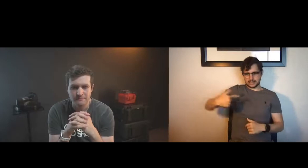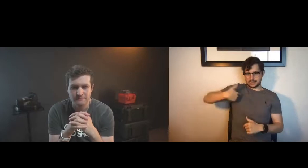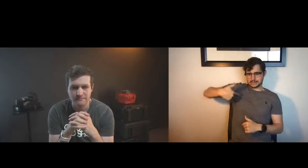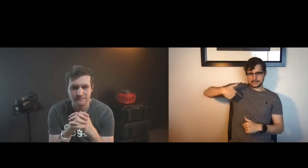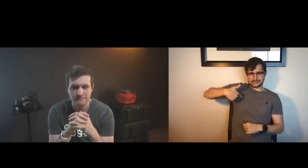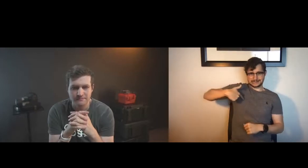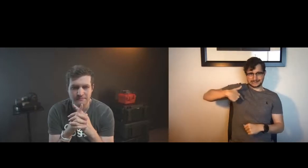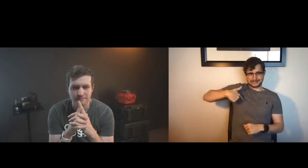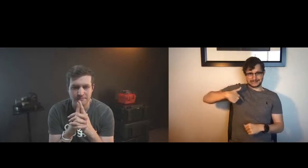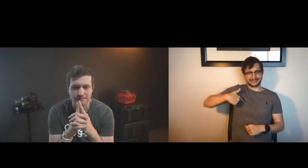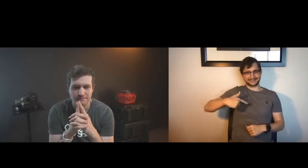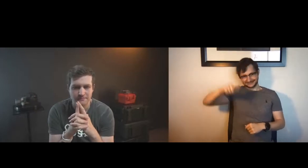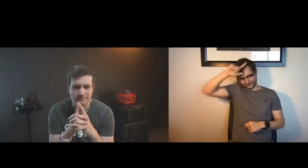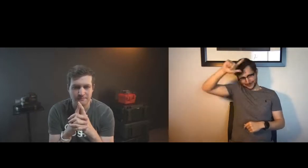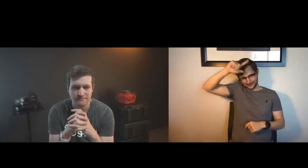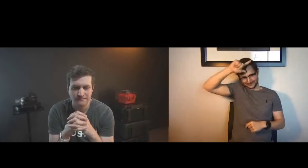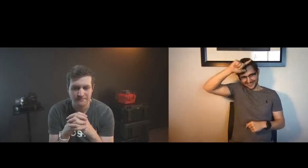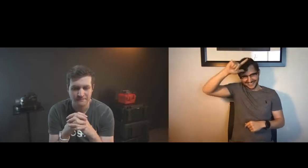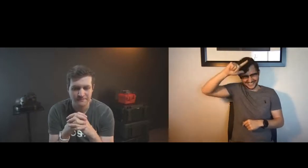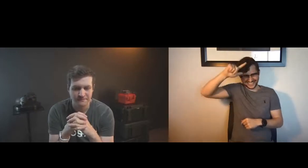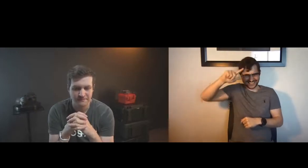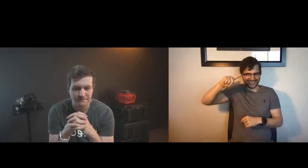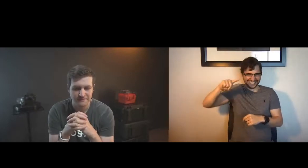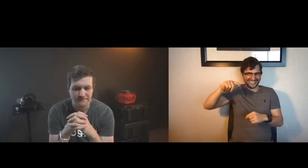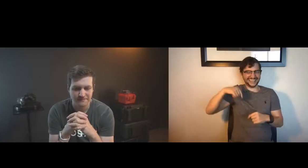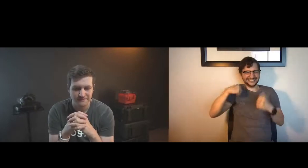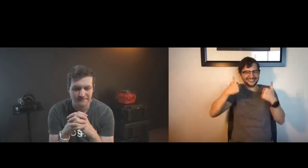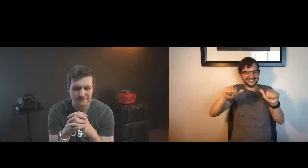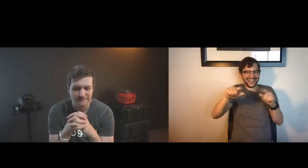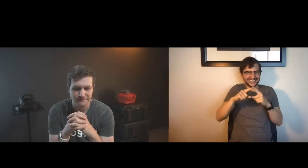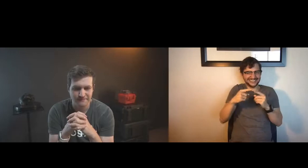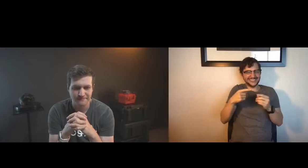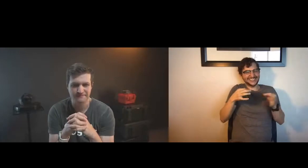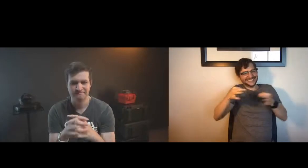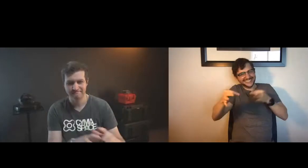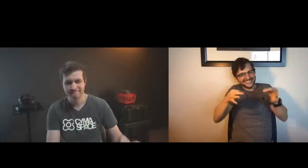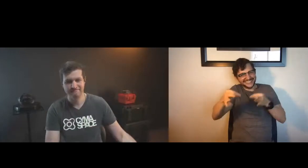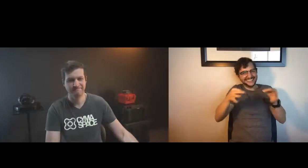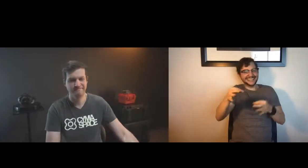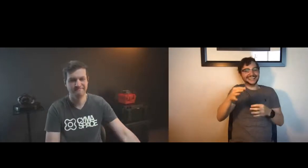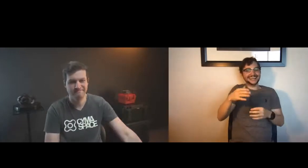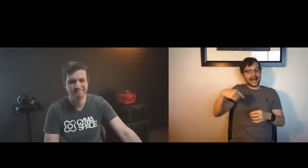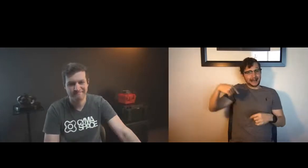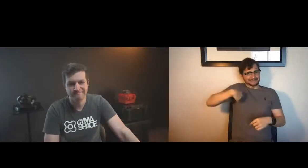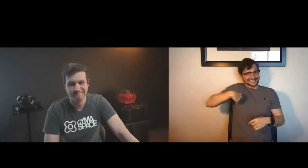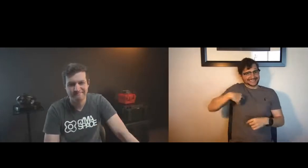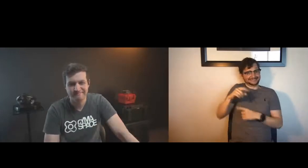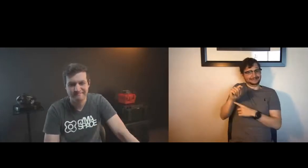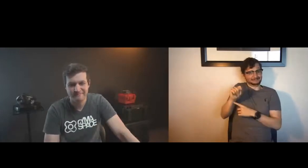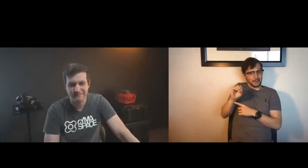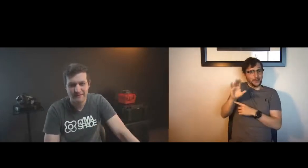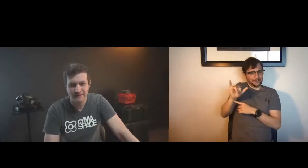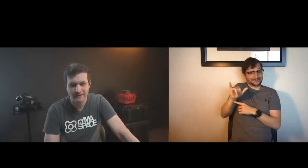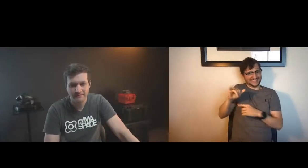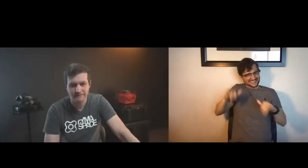thumbs so all i could do was point to myself i tried making my name sign as best i could even though i couldn't